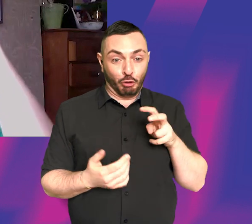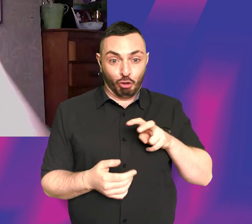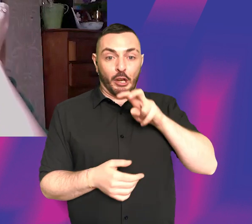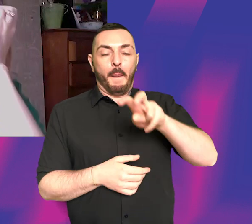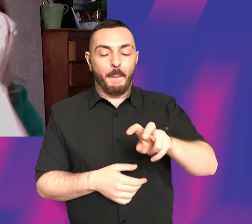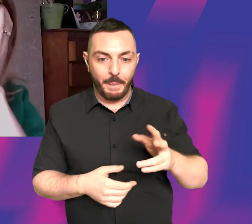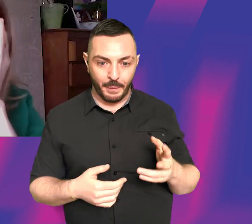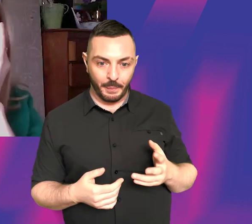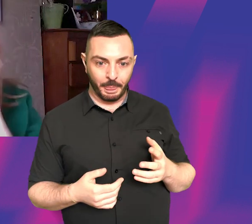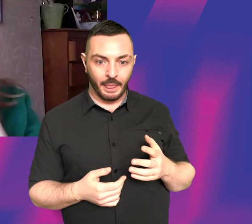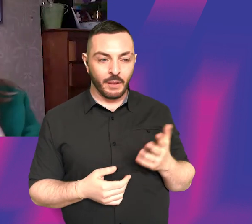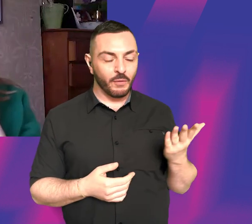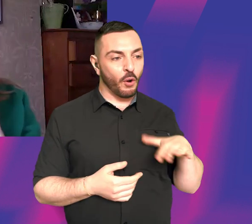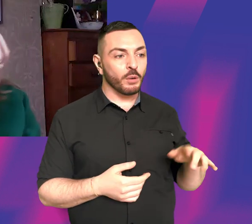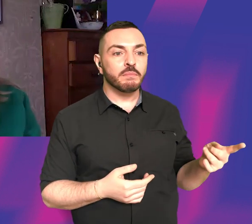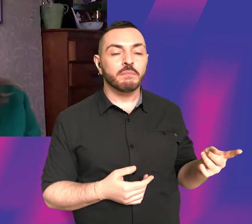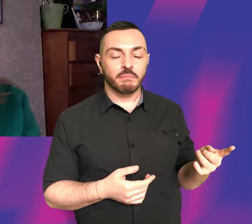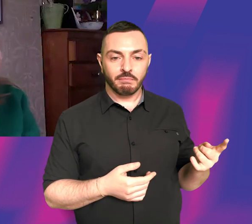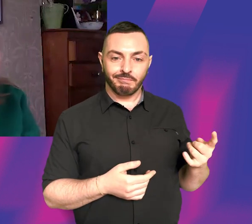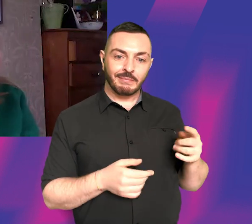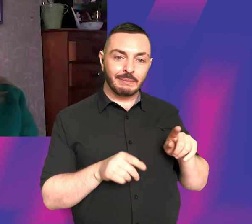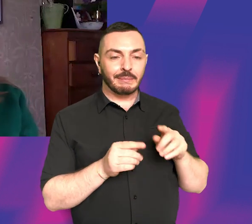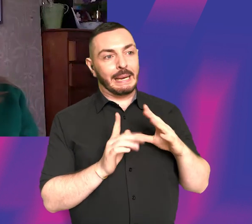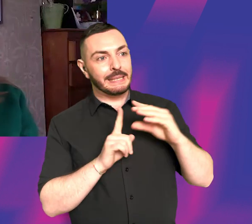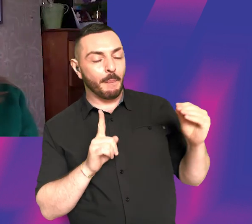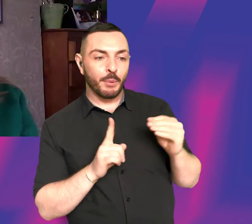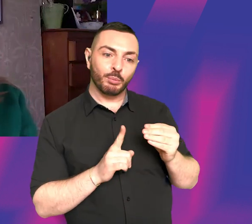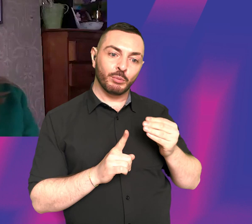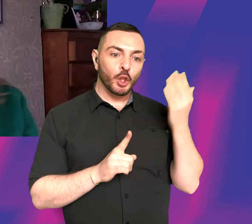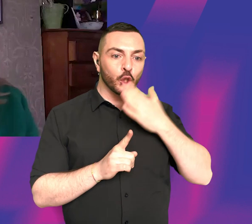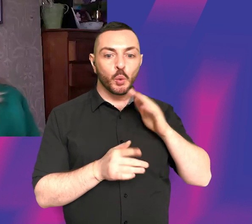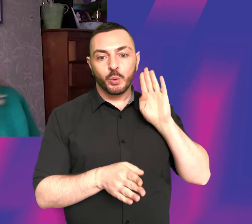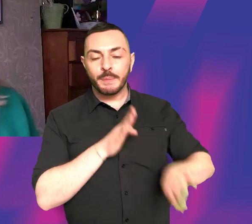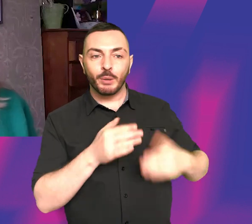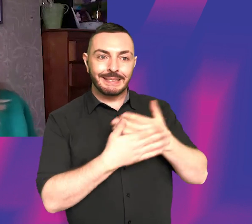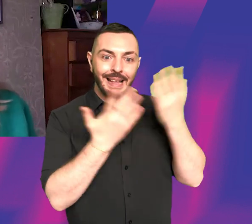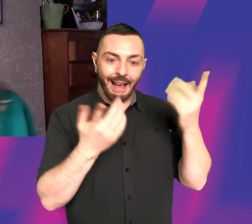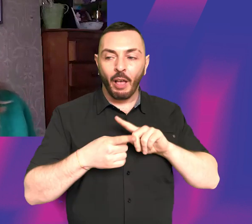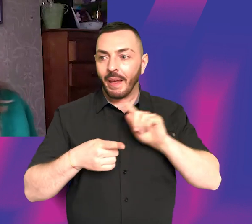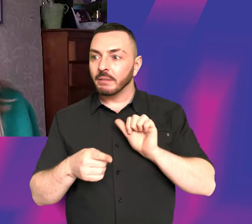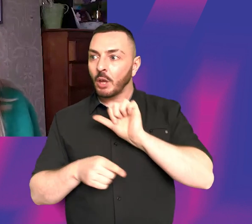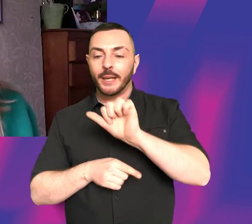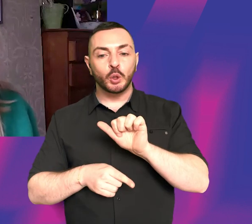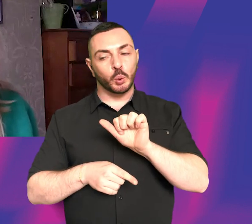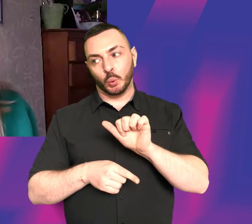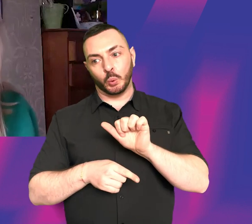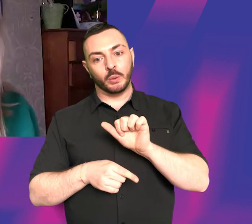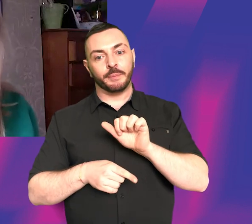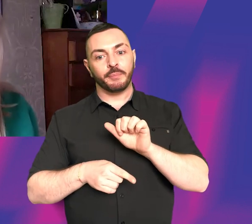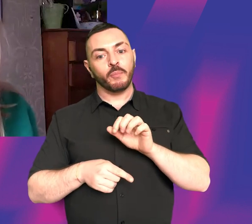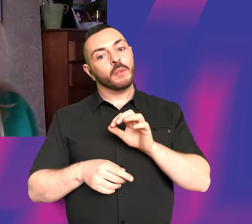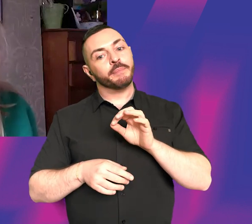like doing a school sports day and then going to the Olympics. It's an enormous jump. I think